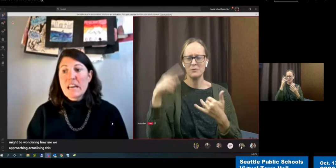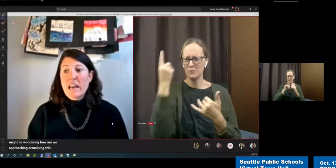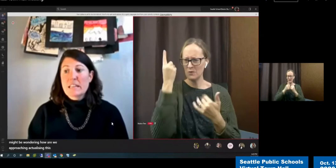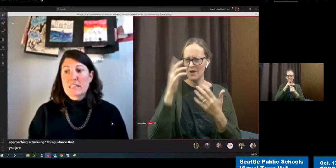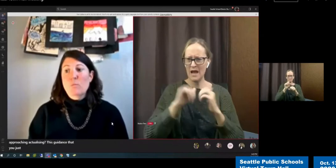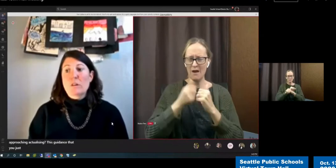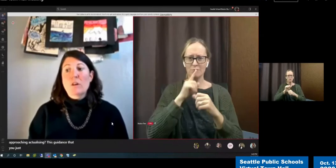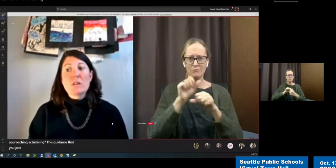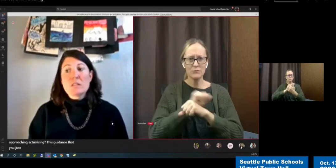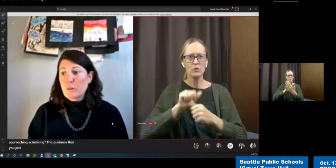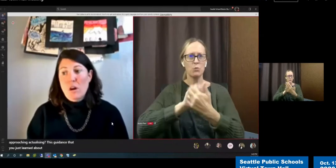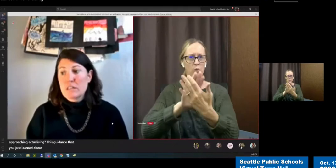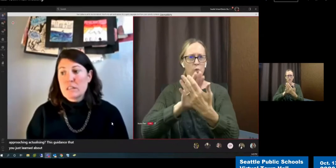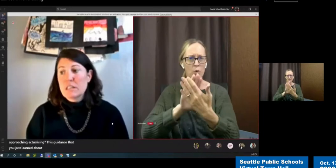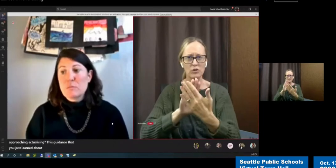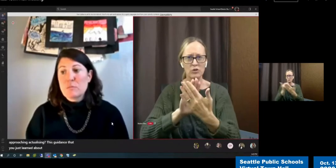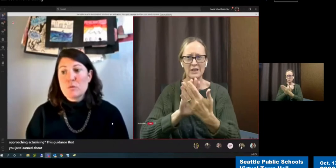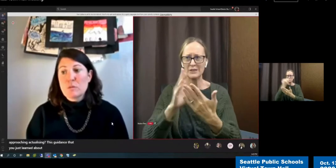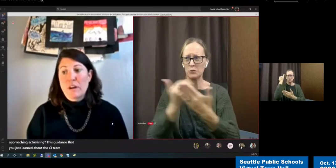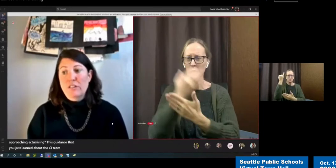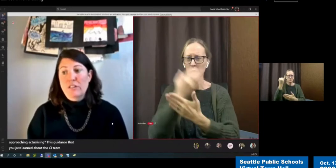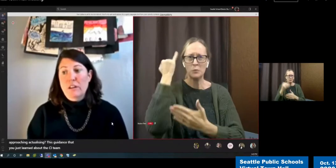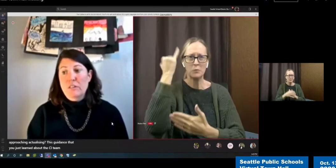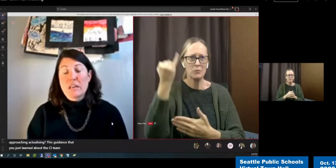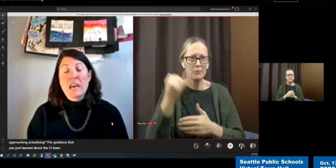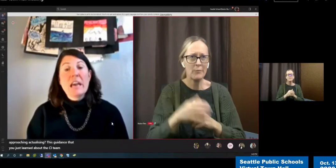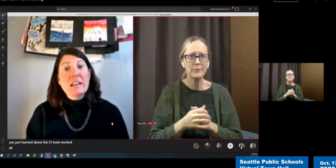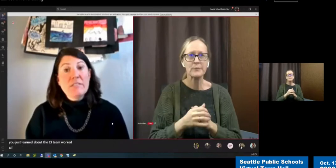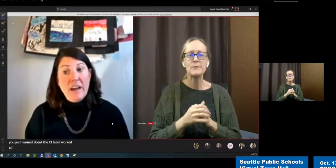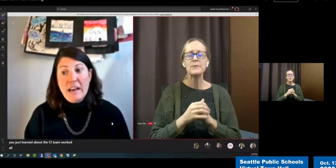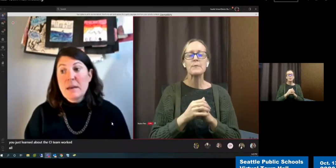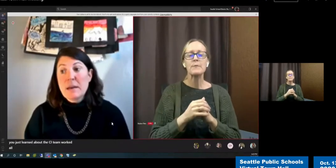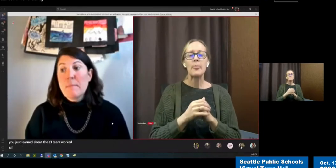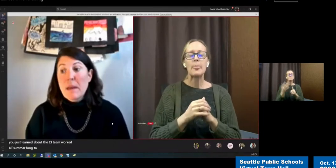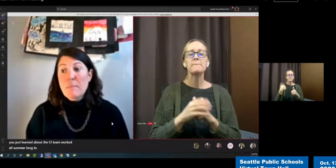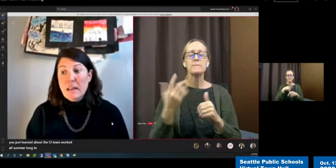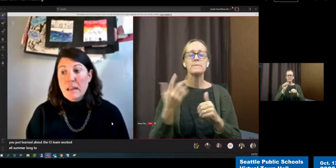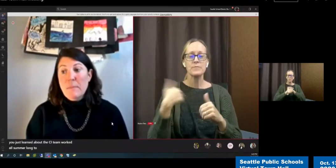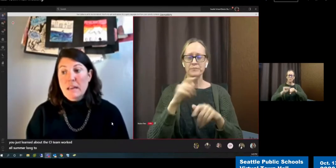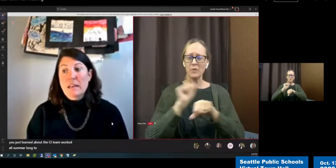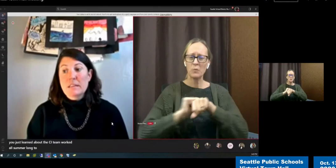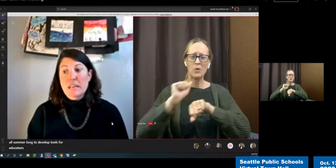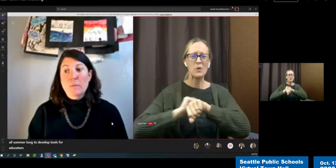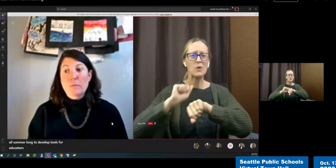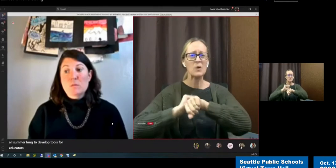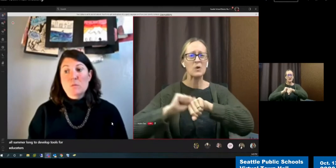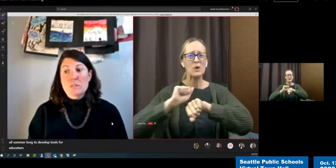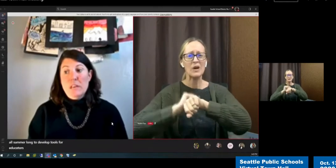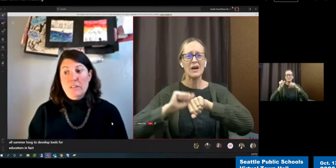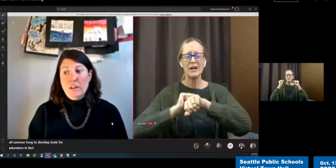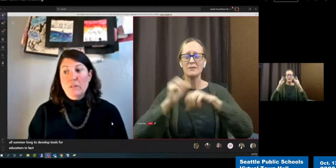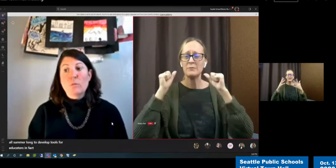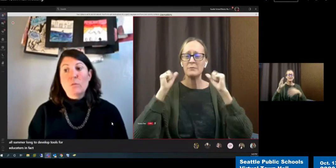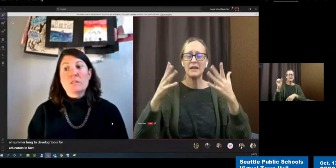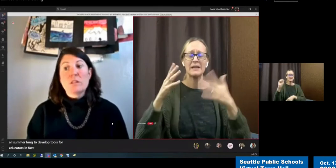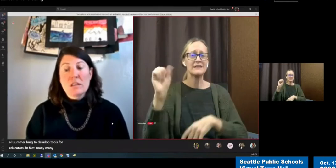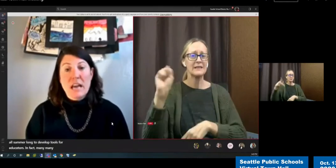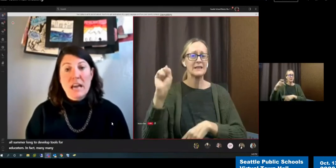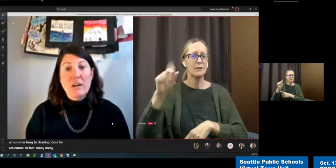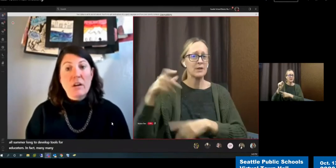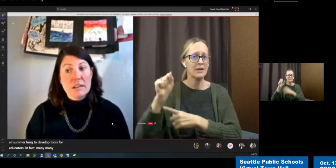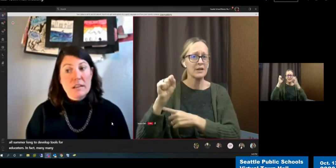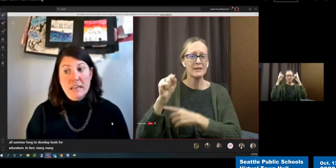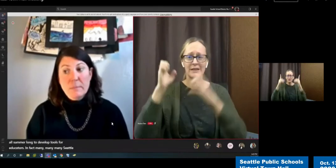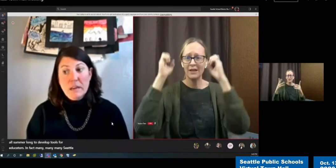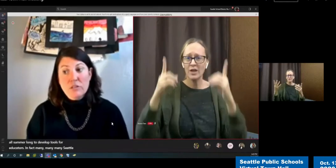CAI team worked all summer long to develop tools for educators. In fact, many, many, many Seattle Public Schools educators worked alongside